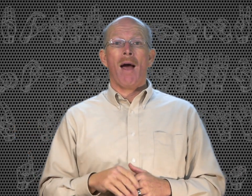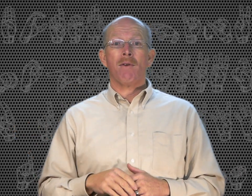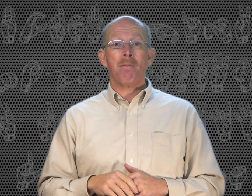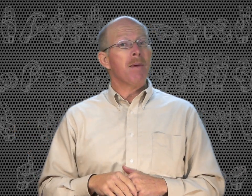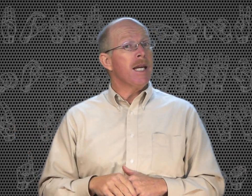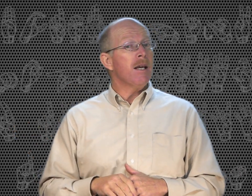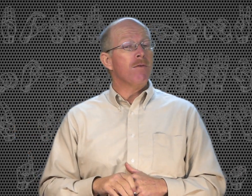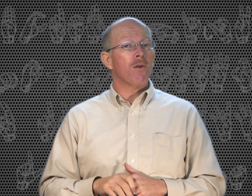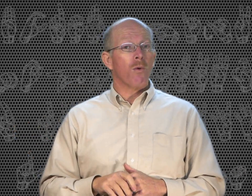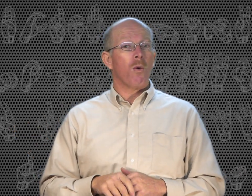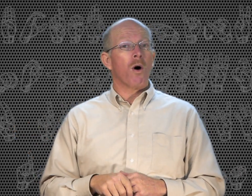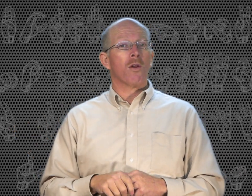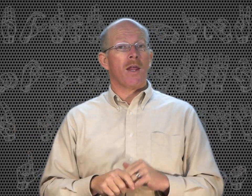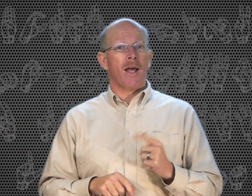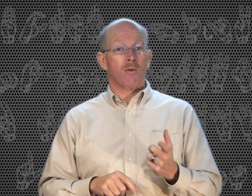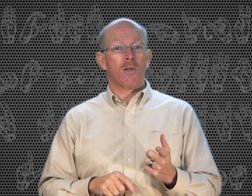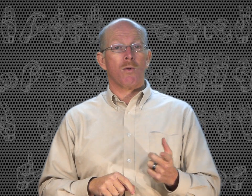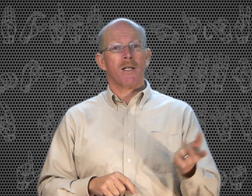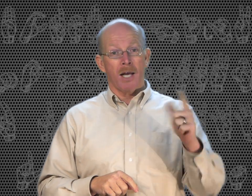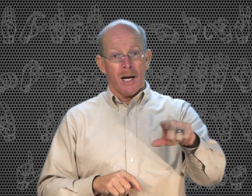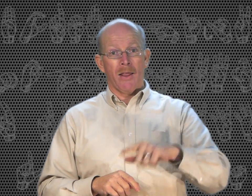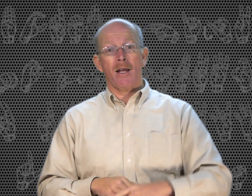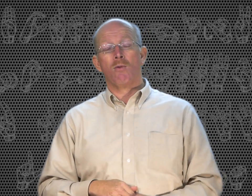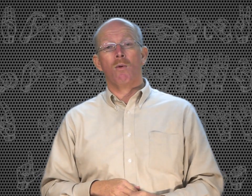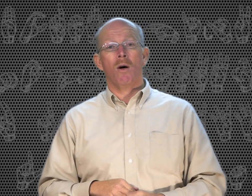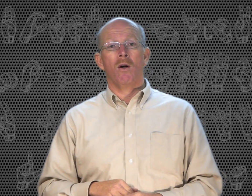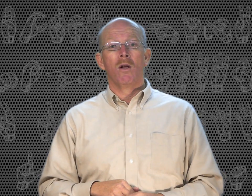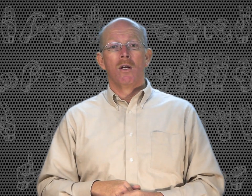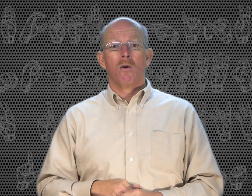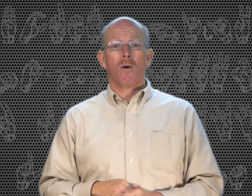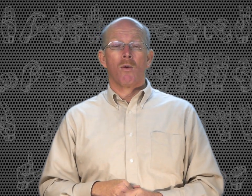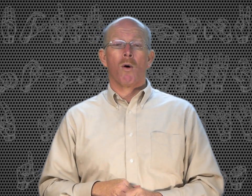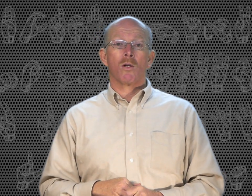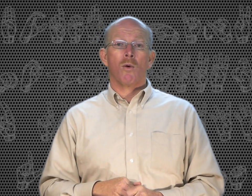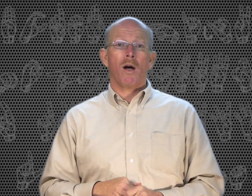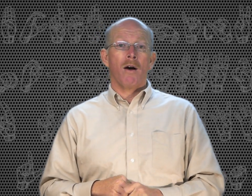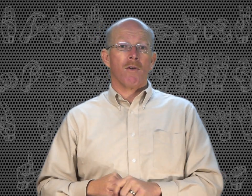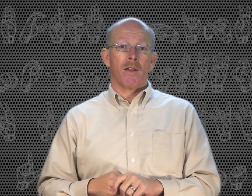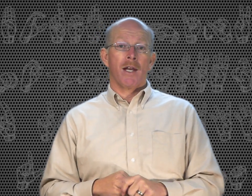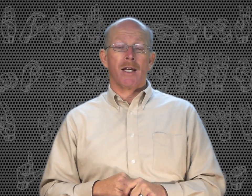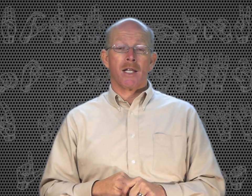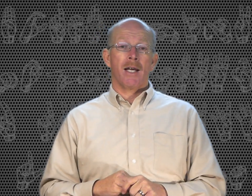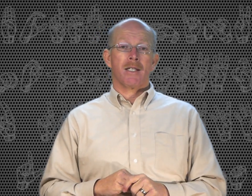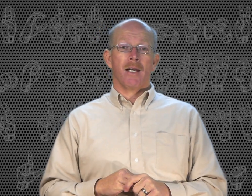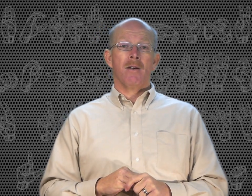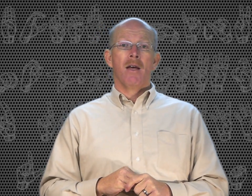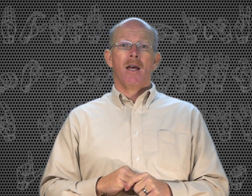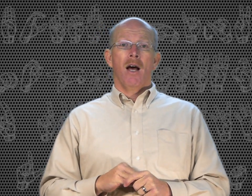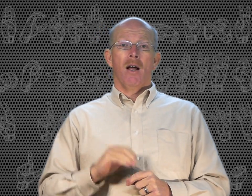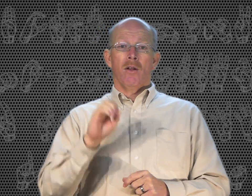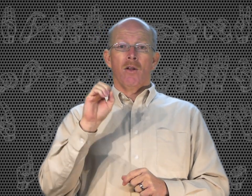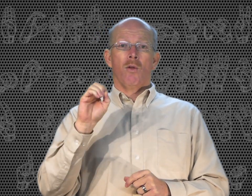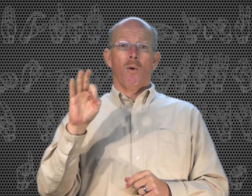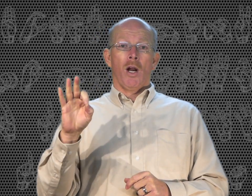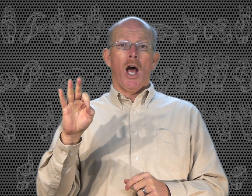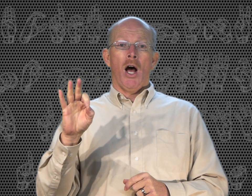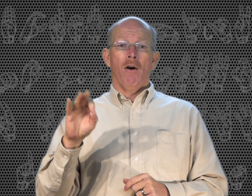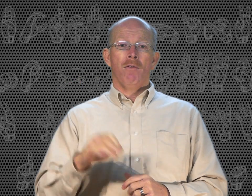have a meaning for the word, then that's what you want to sign. And that's what we'll, one of the words we'll cover in the next lesson. The word of.